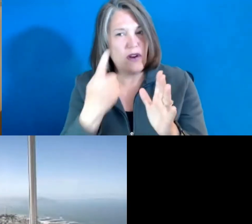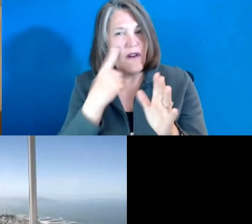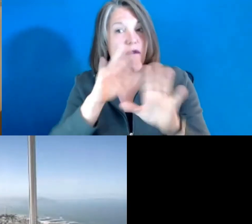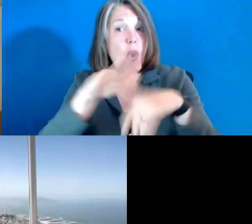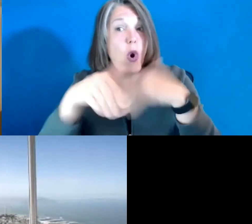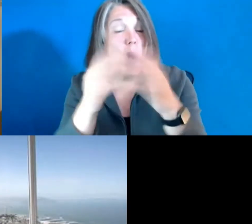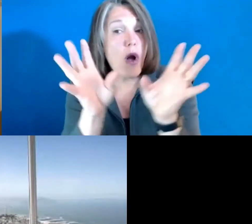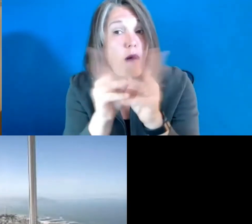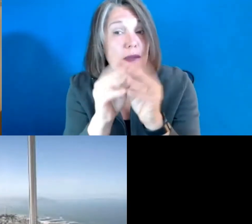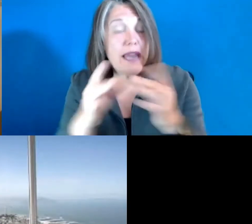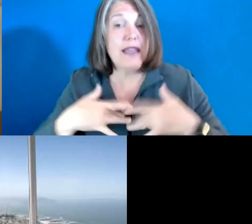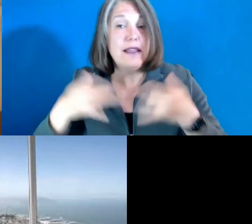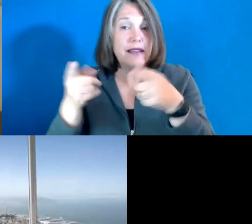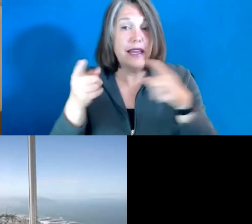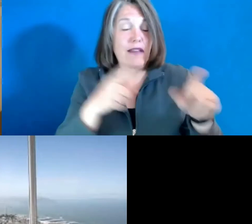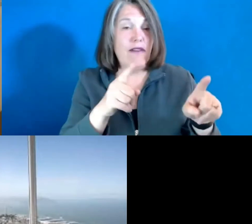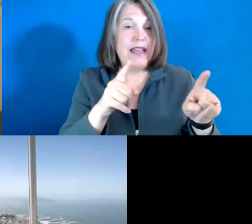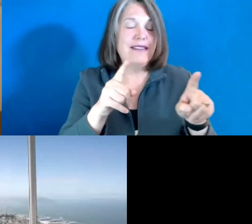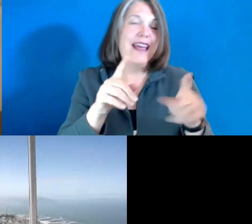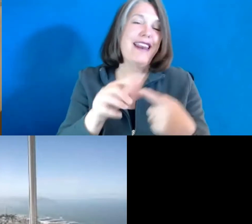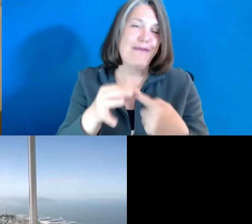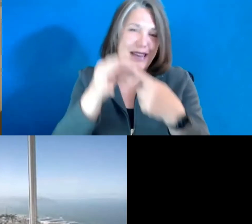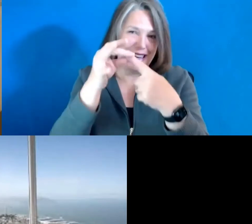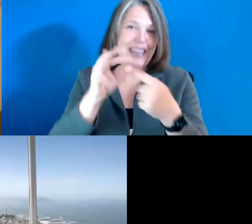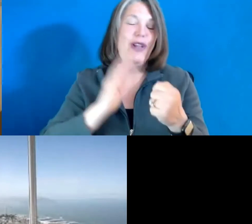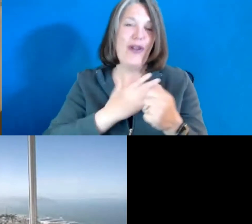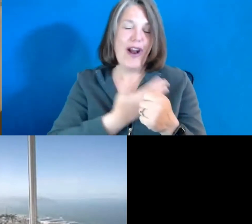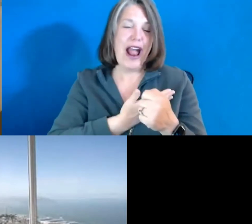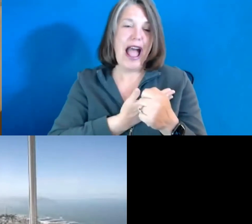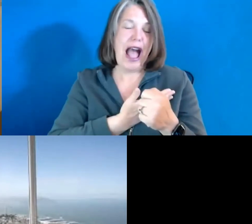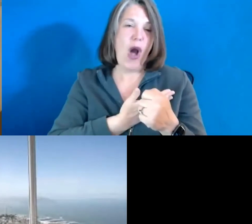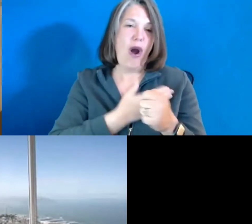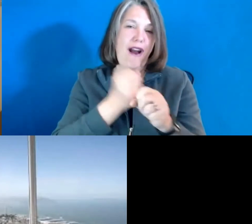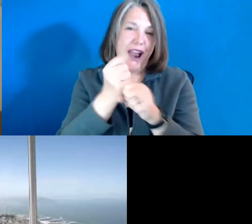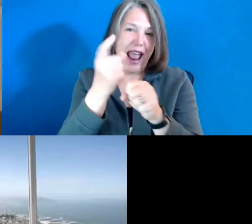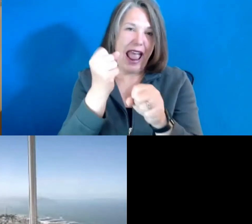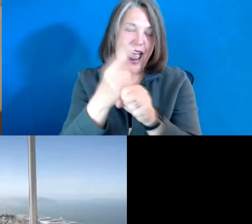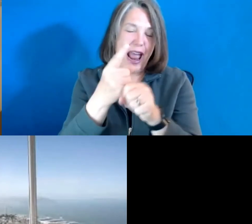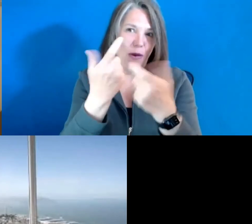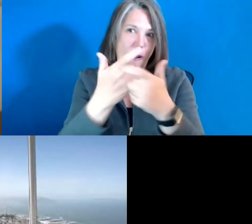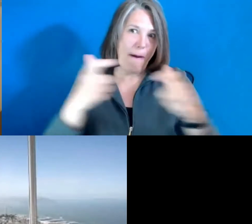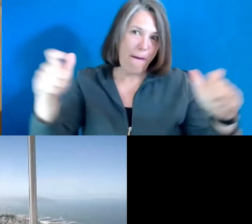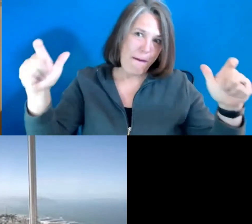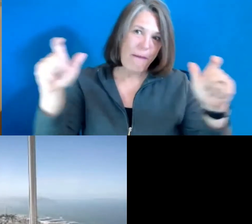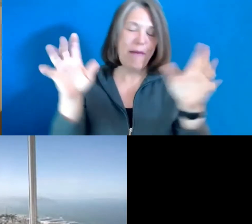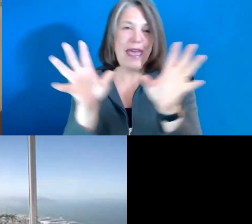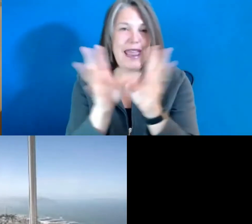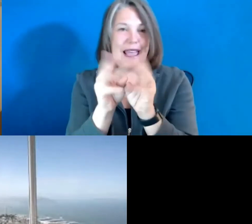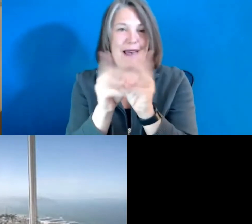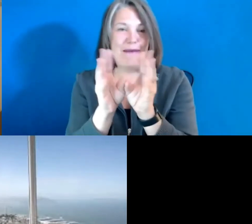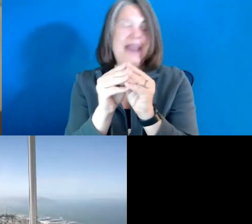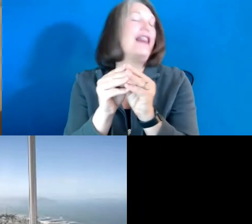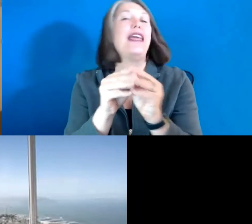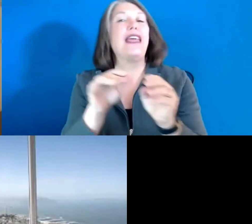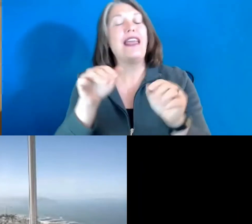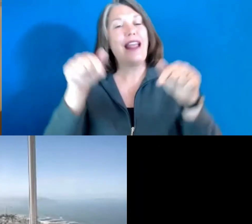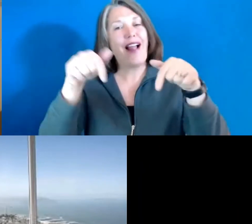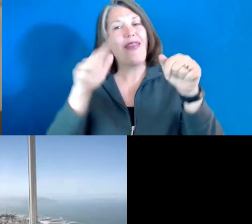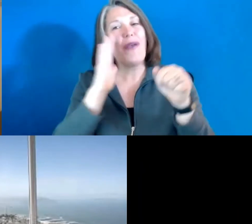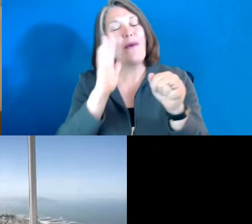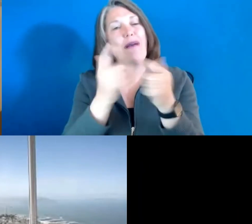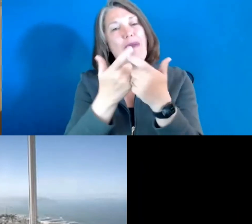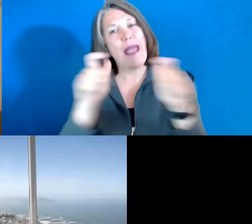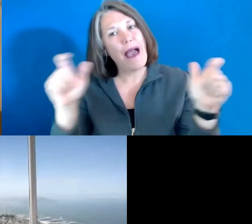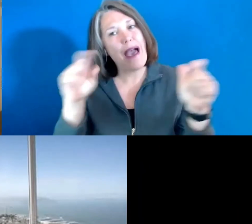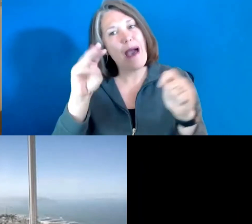and events, and in particular, of course, our annual mega meeting. And this will be a mega meeting,